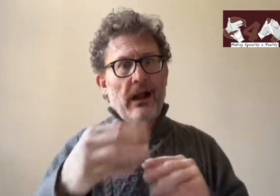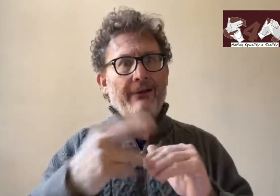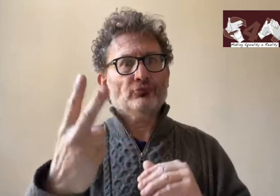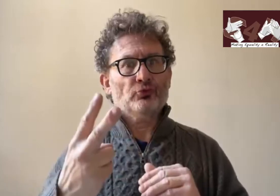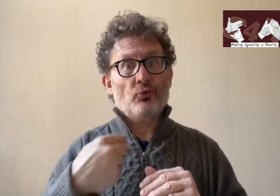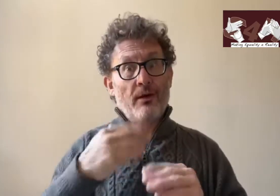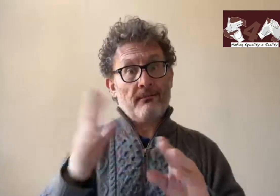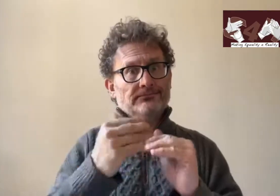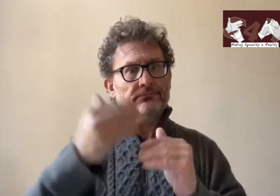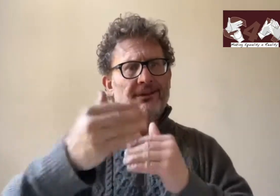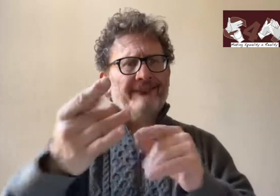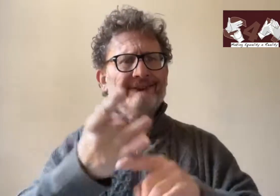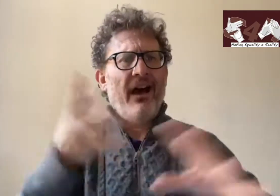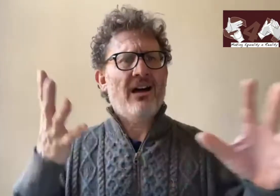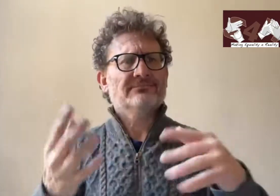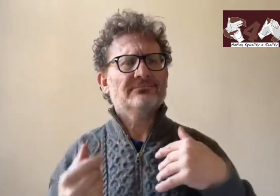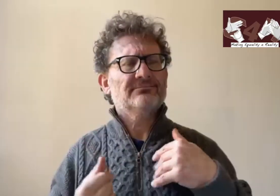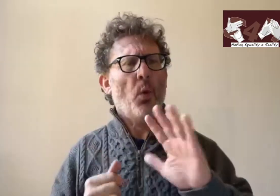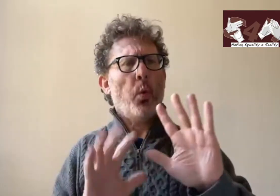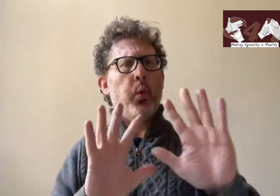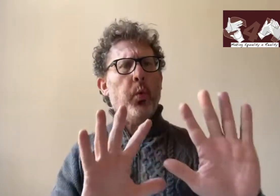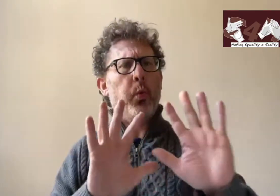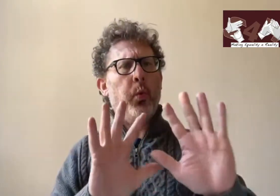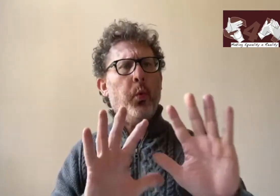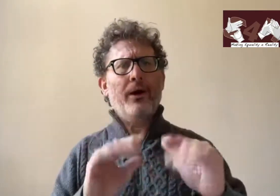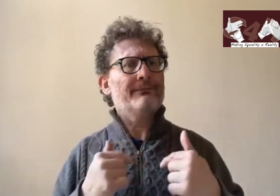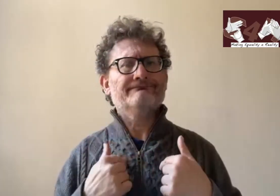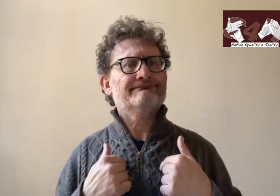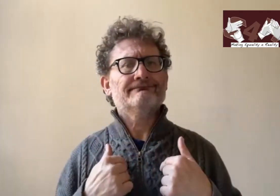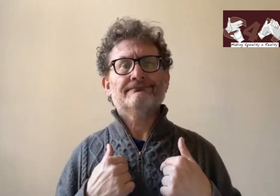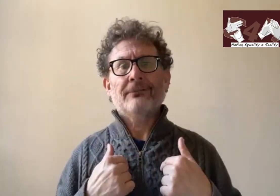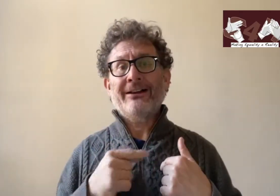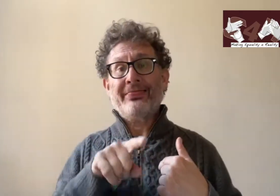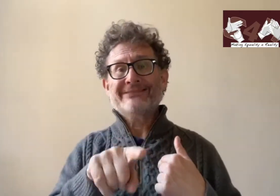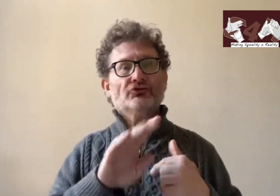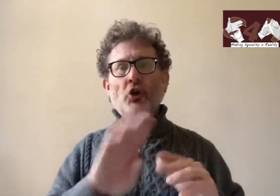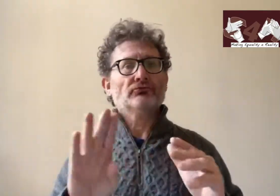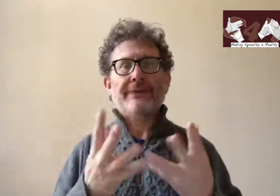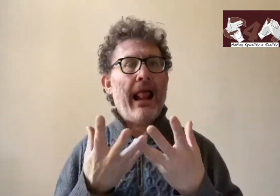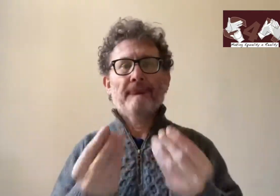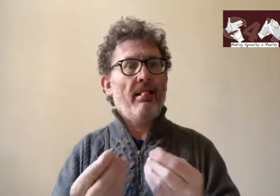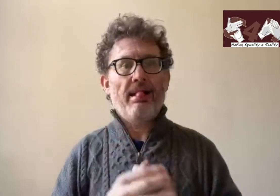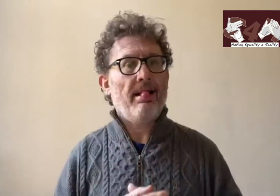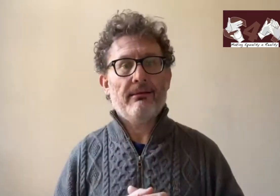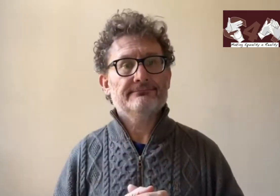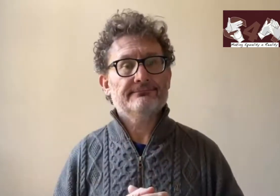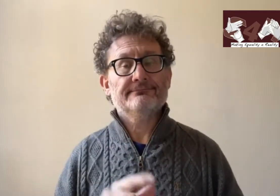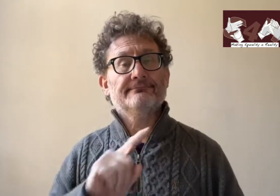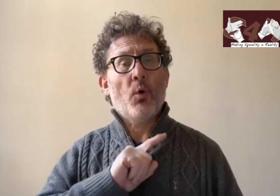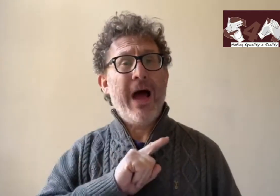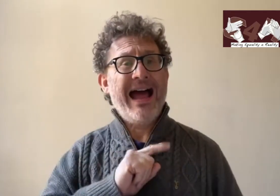my levels you know as a fast-track option I just want to get through them that's really not going to be the most helpful way